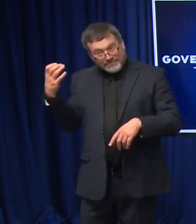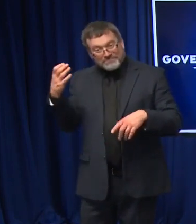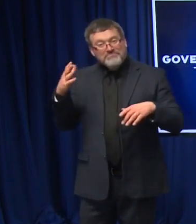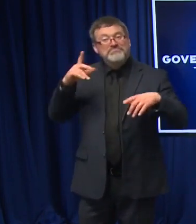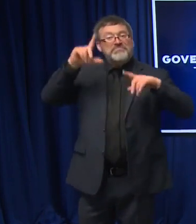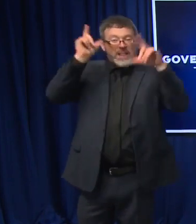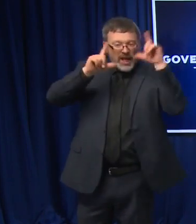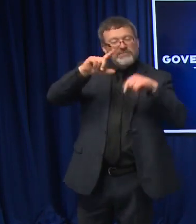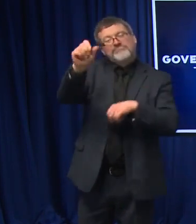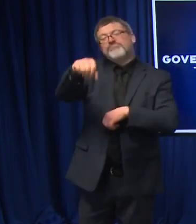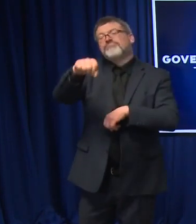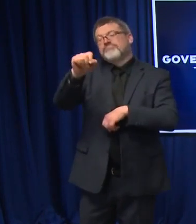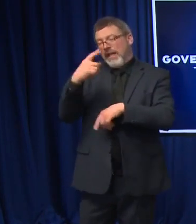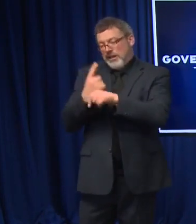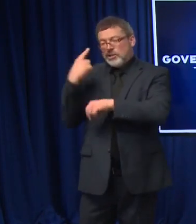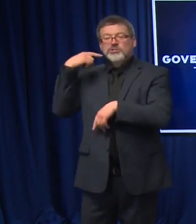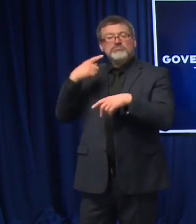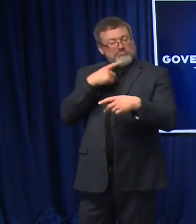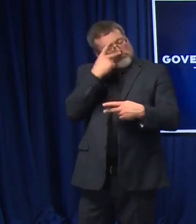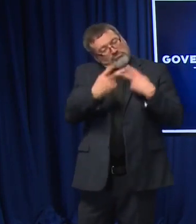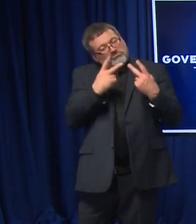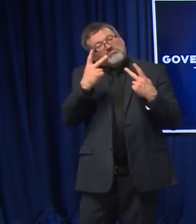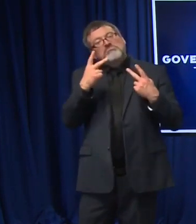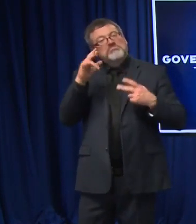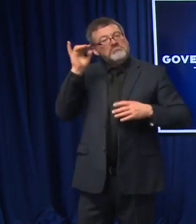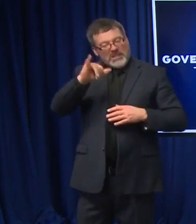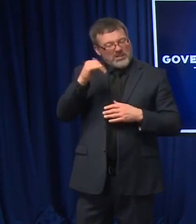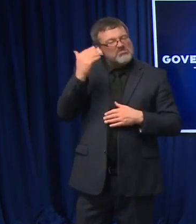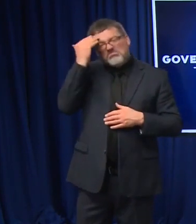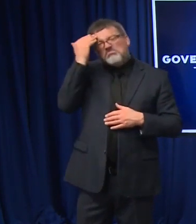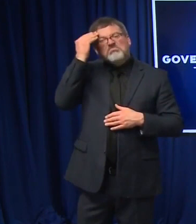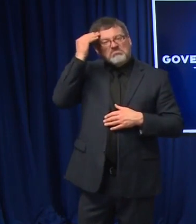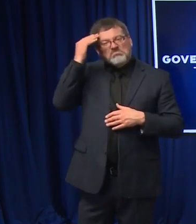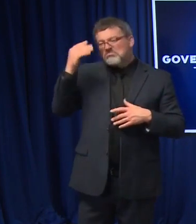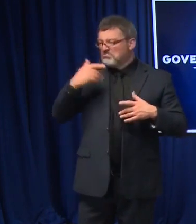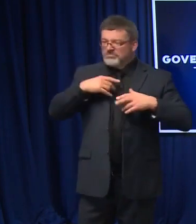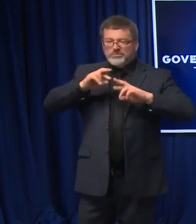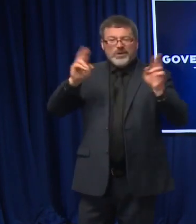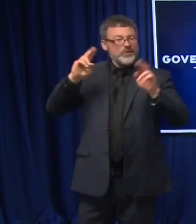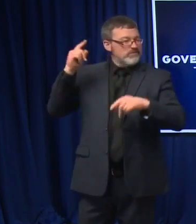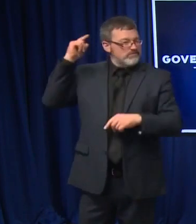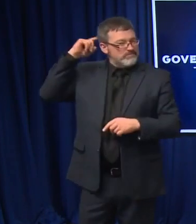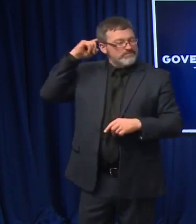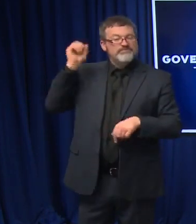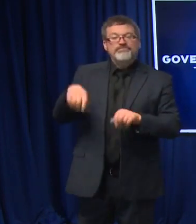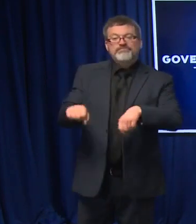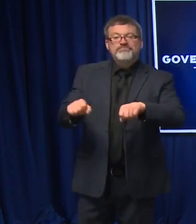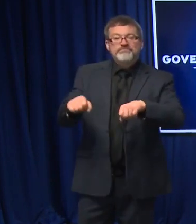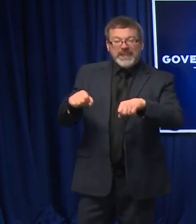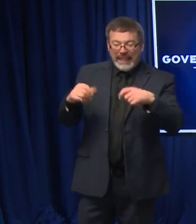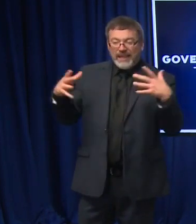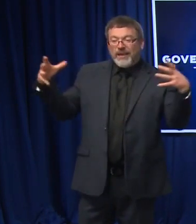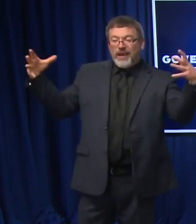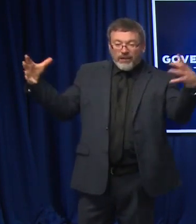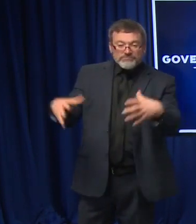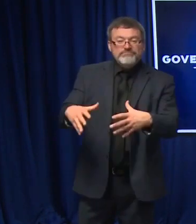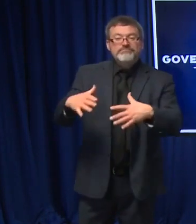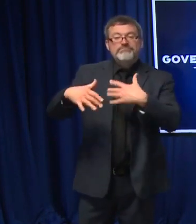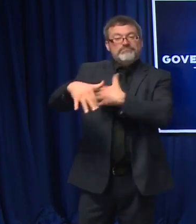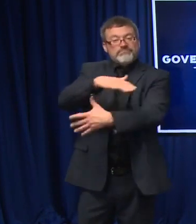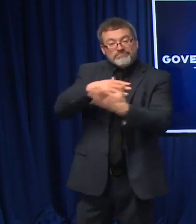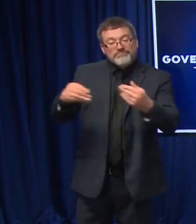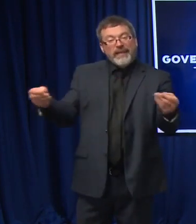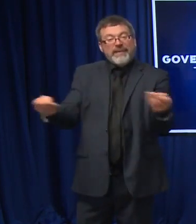infections, at least partly due to people gathering together over the holidays. And so, you know, anytime you have groups of people gathering together from multiple